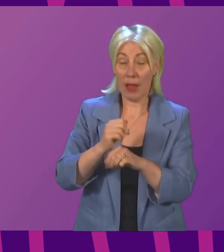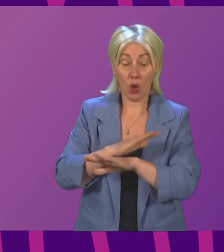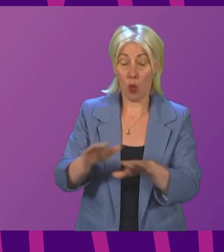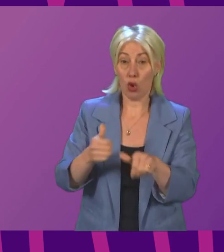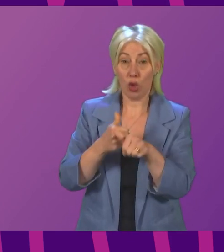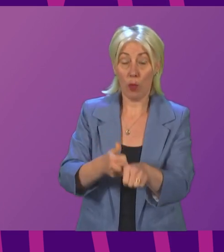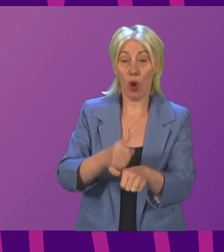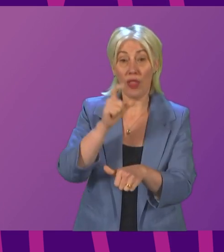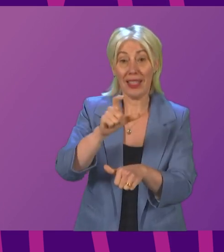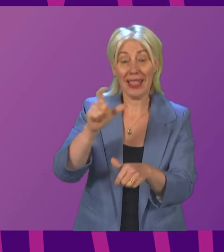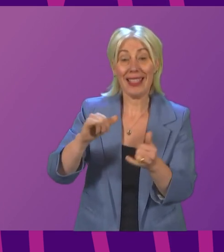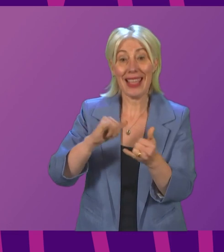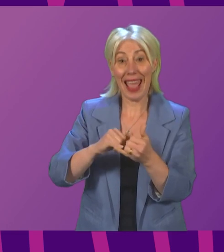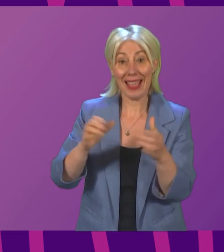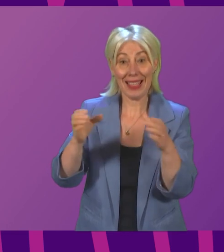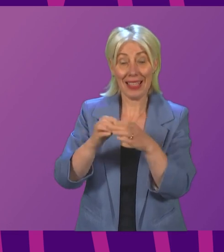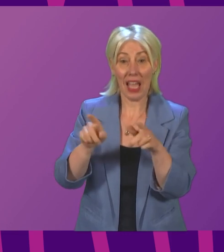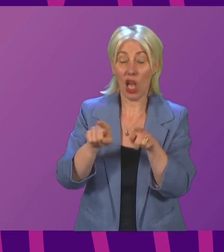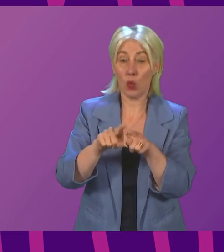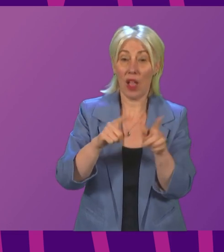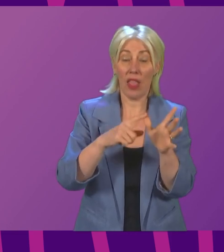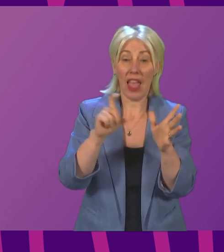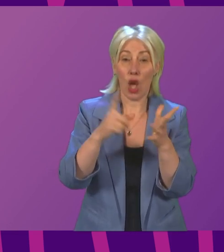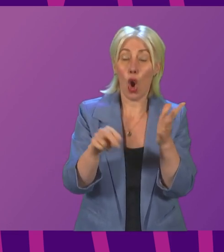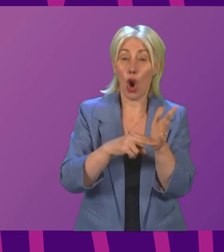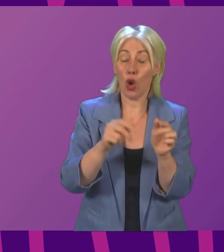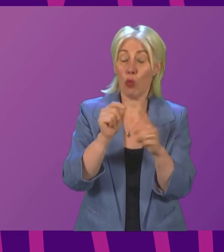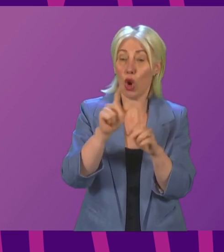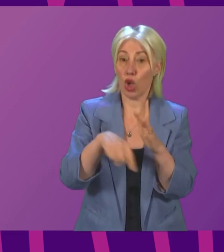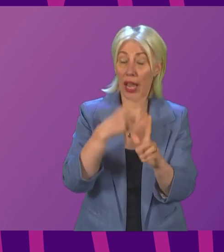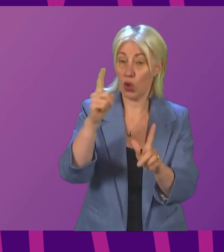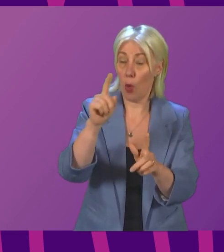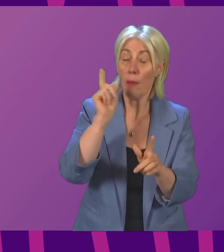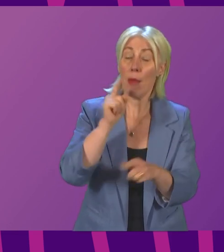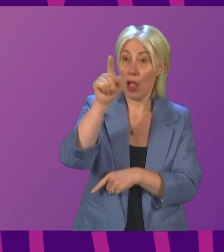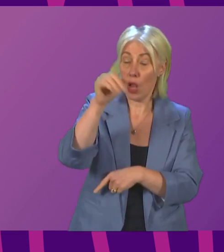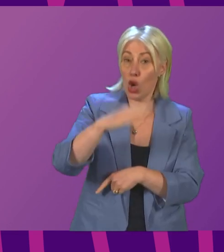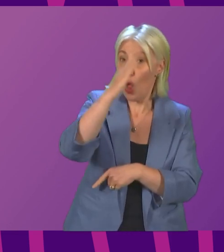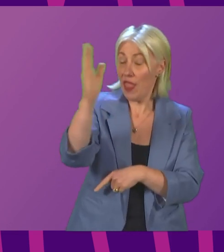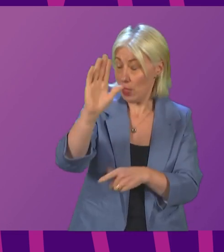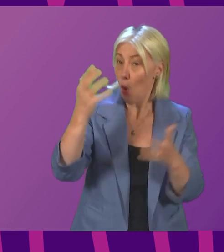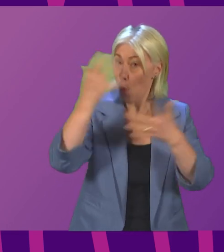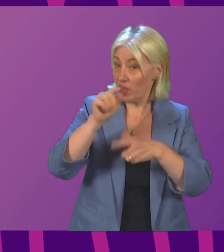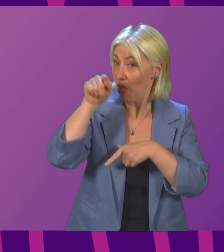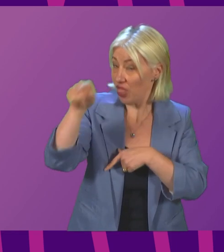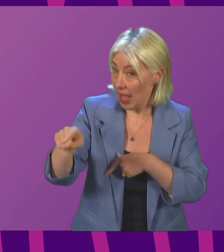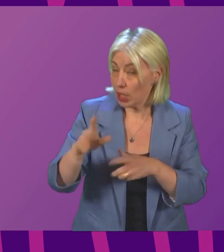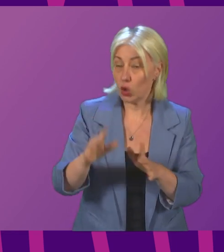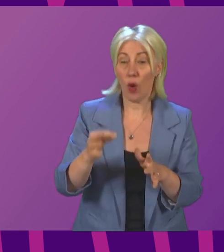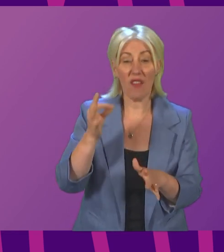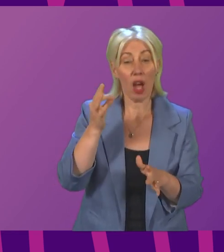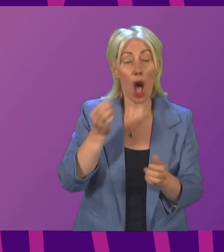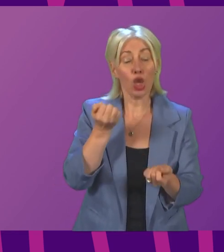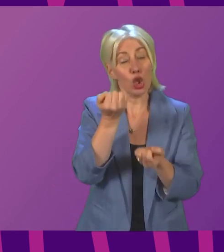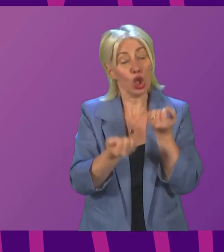Scottish CCS cluster and the ACORN project. So perhaps, if we want to talk about a just and sensible transition,